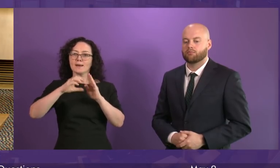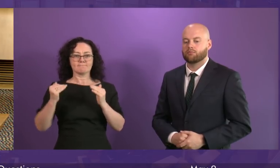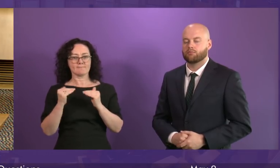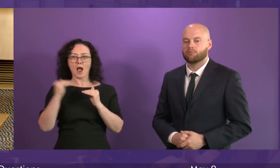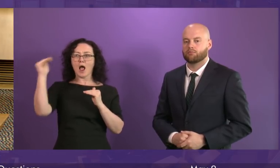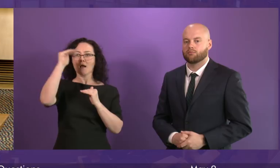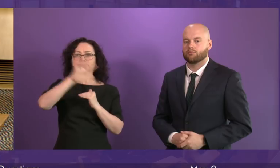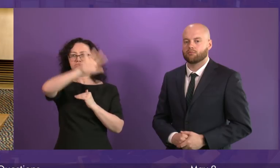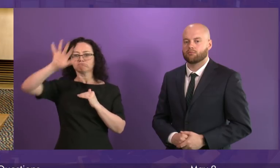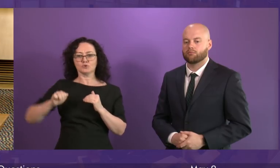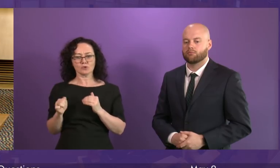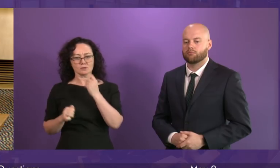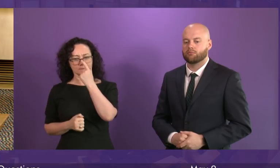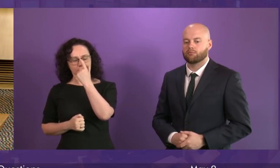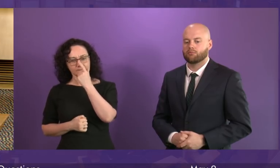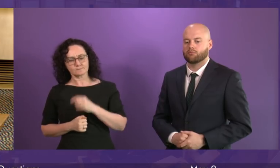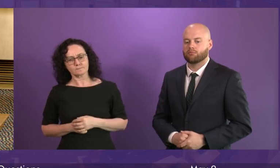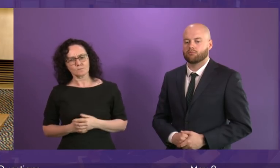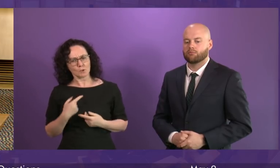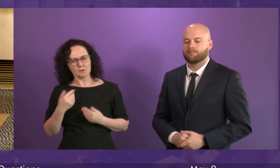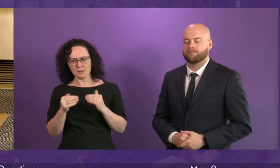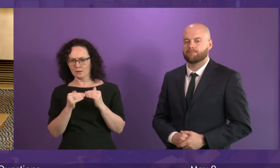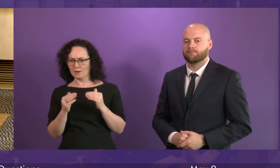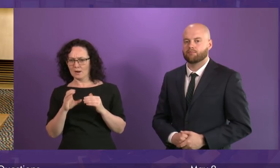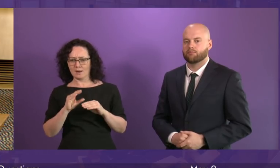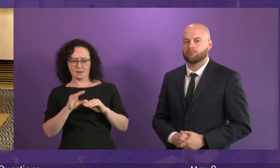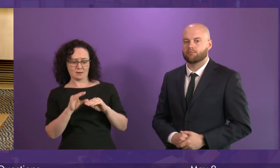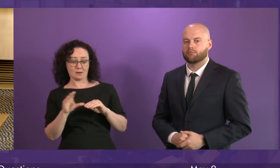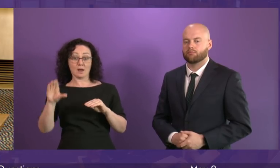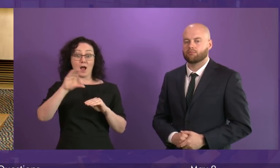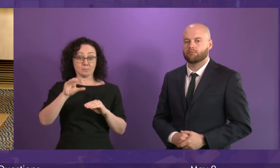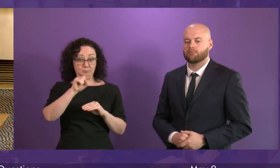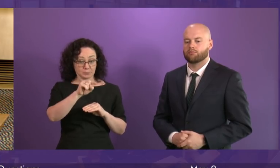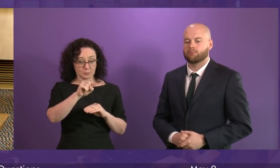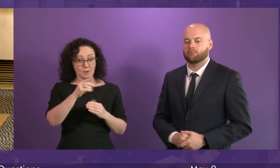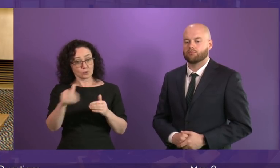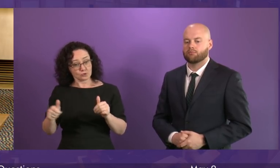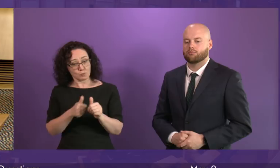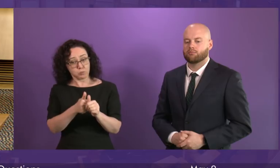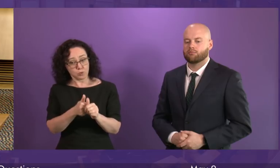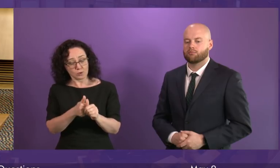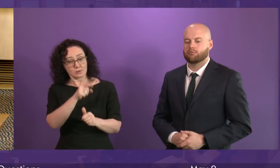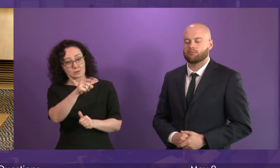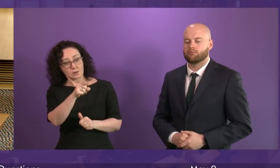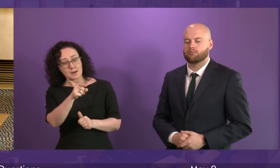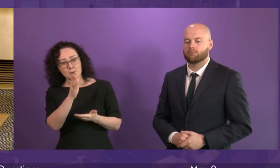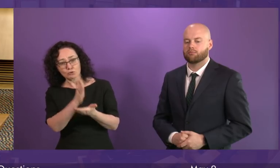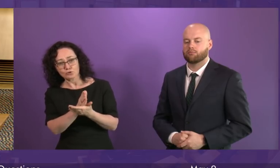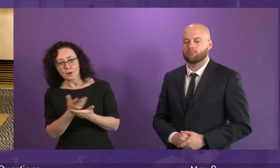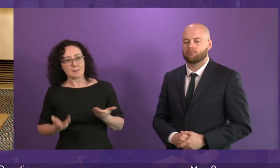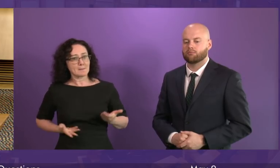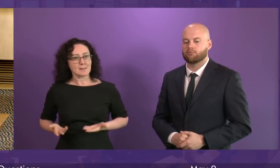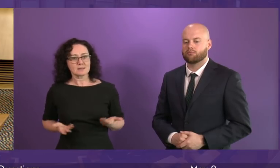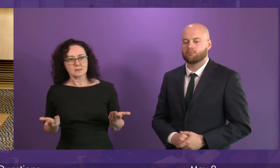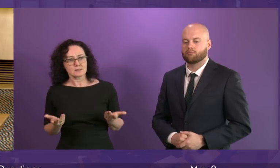business bonus scheme, lifting in total 100,000 premises out of business rates altogether. And of course,